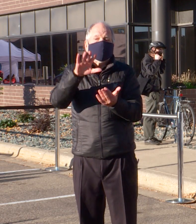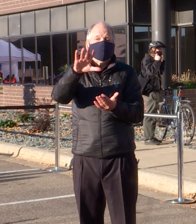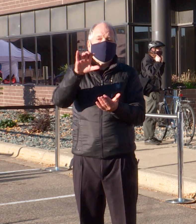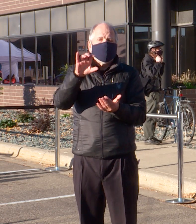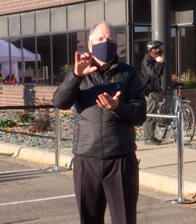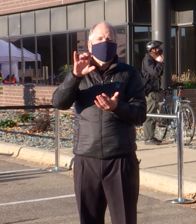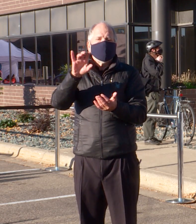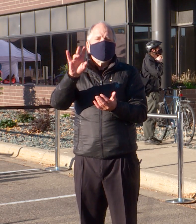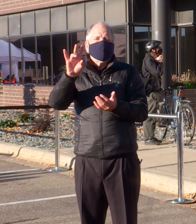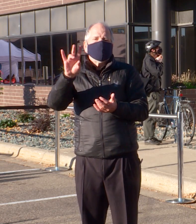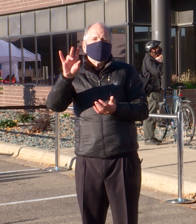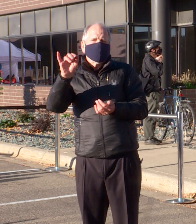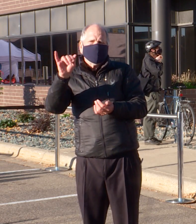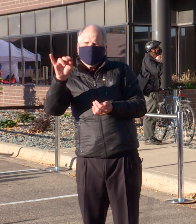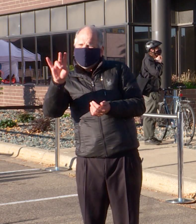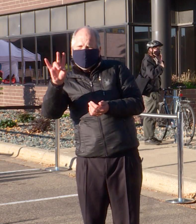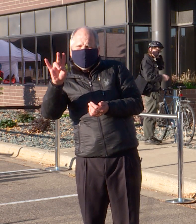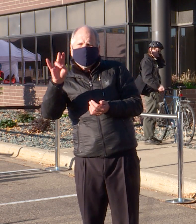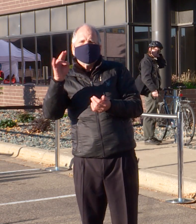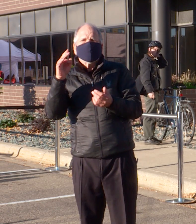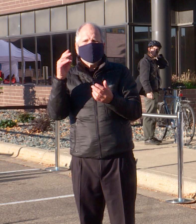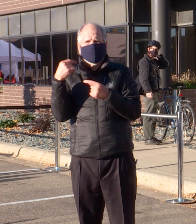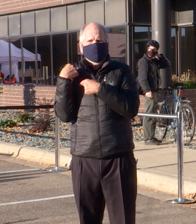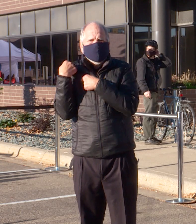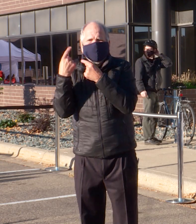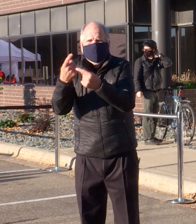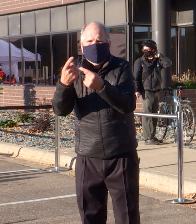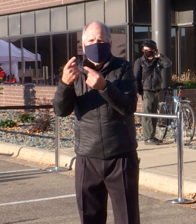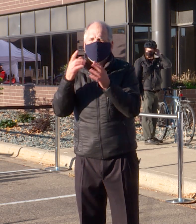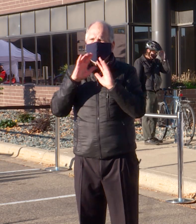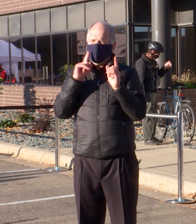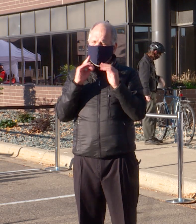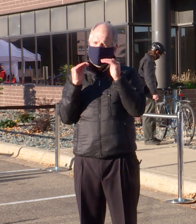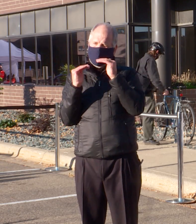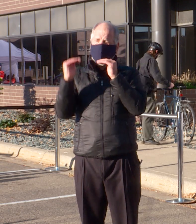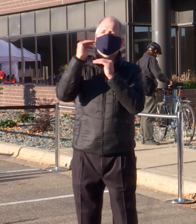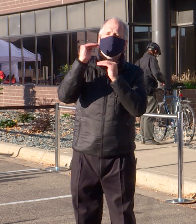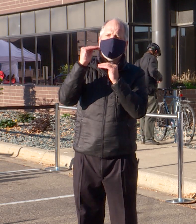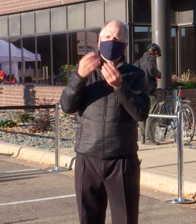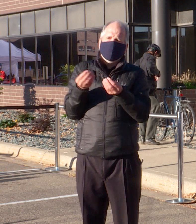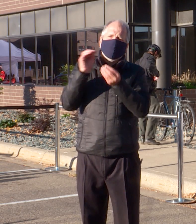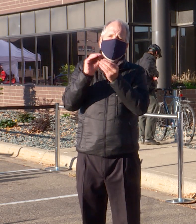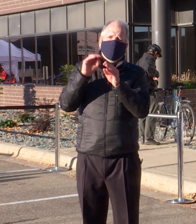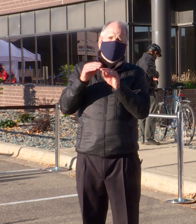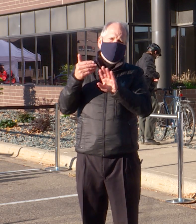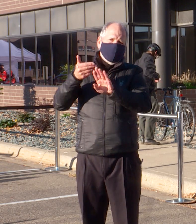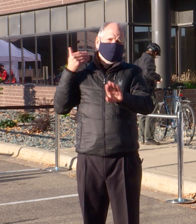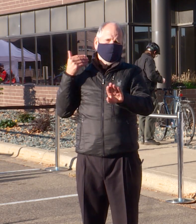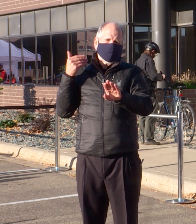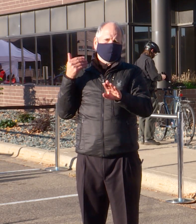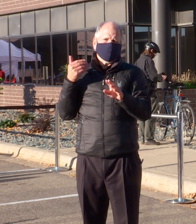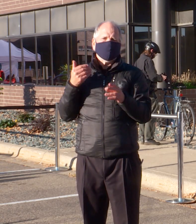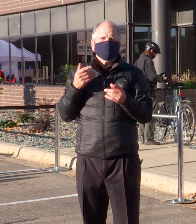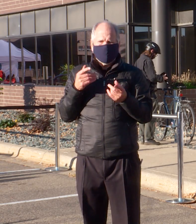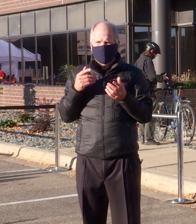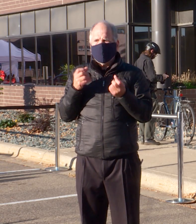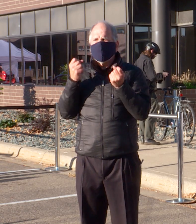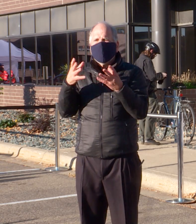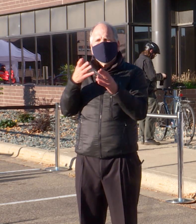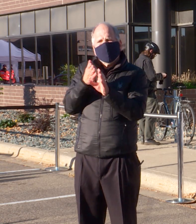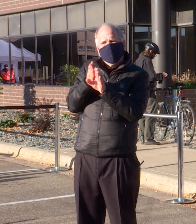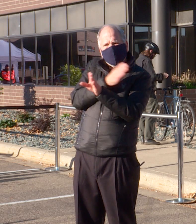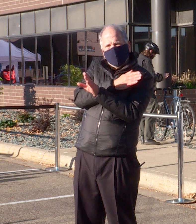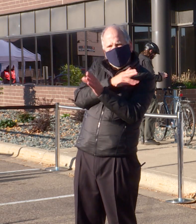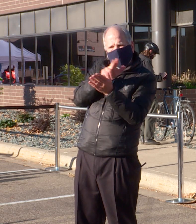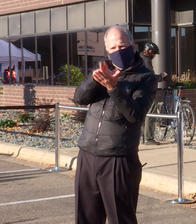since our August primary. So we have had a significant growth in the number of pre-registered voters that are ready